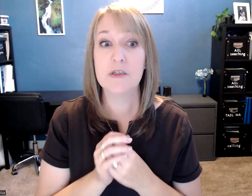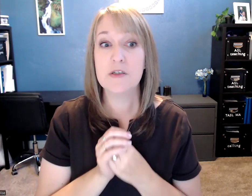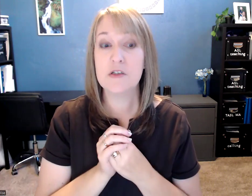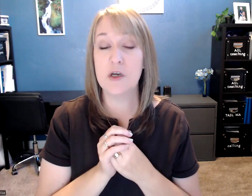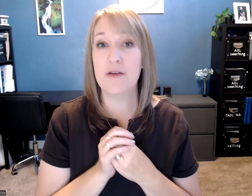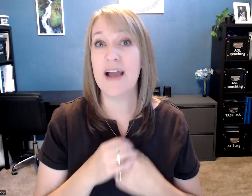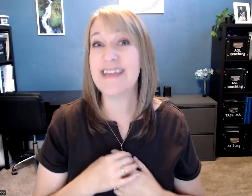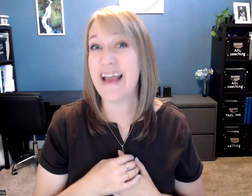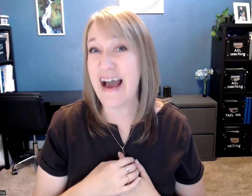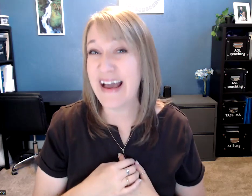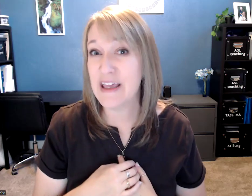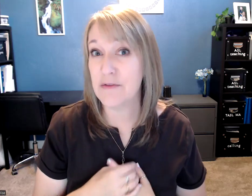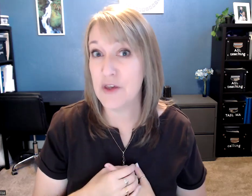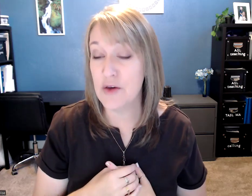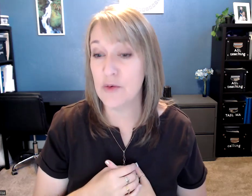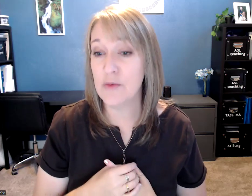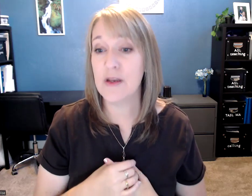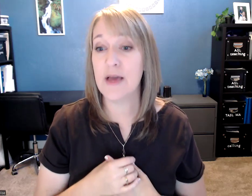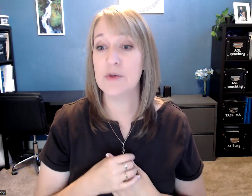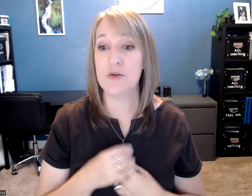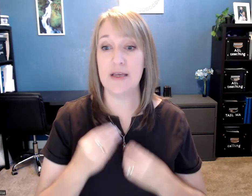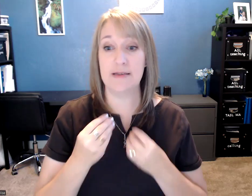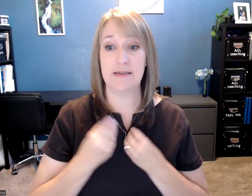So if I say I give you, then I would do this.